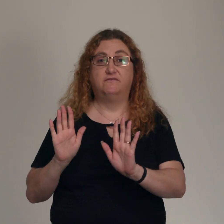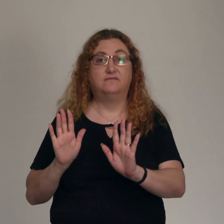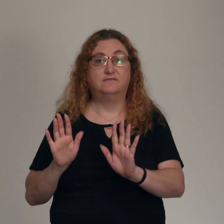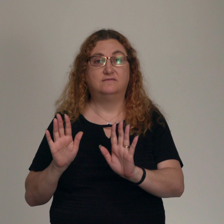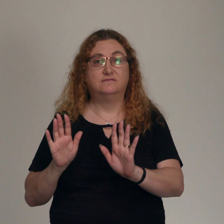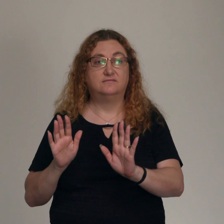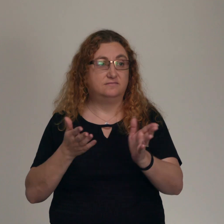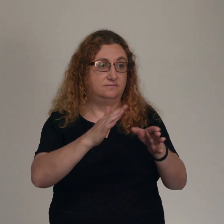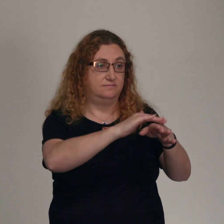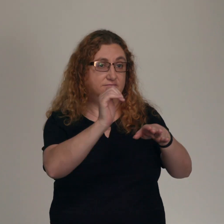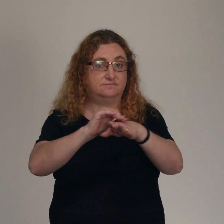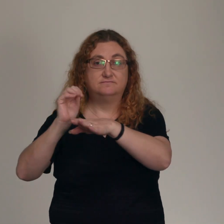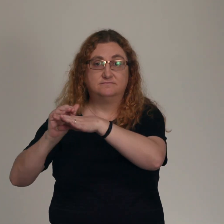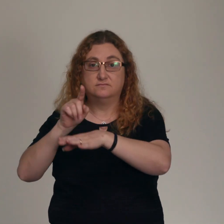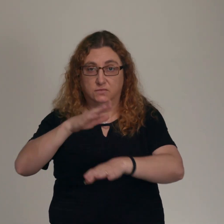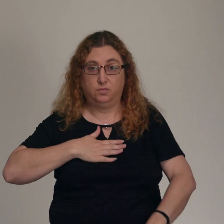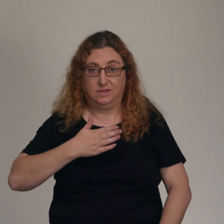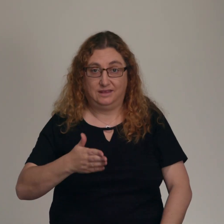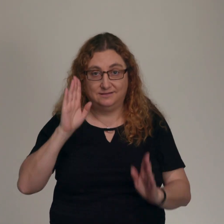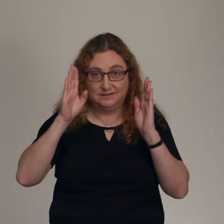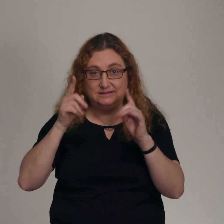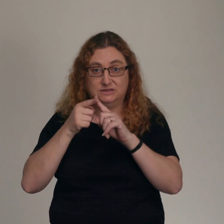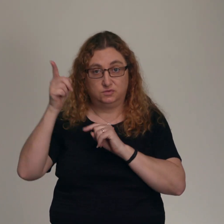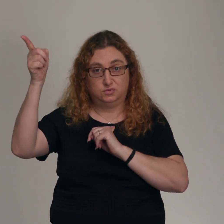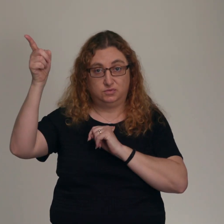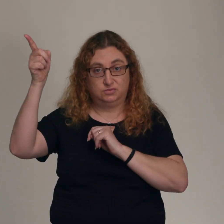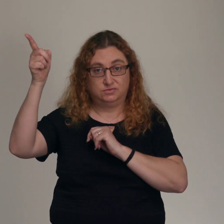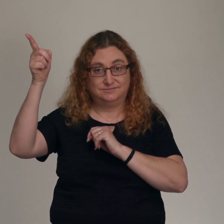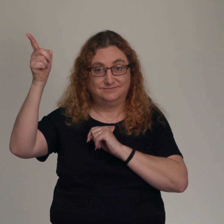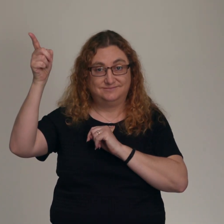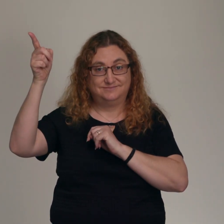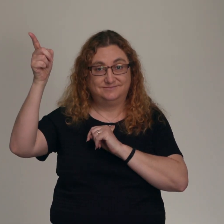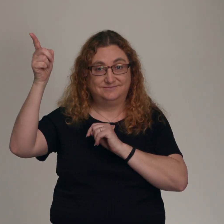The question is, is are we willing to actually listen to our older brother, our rescuer, our teacher?